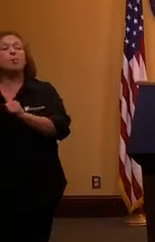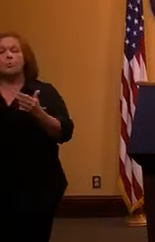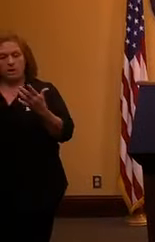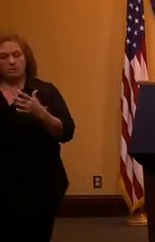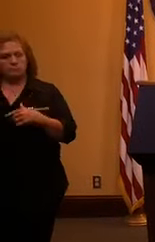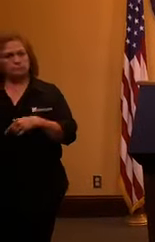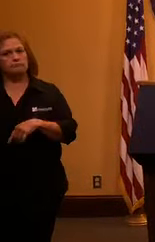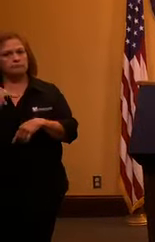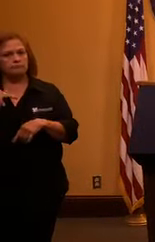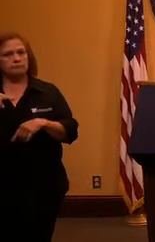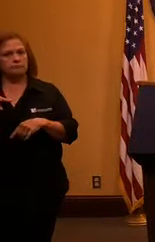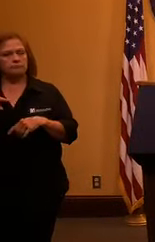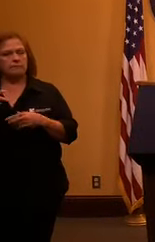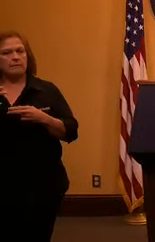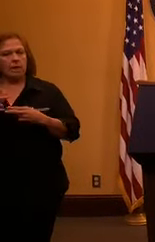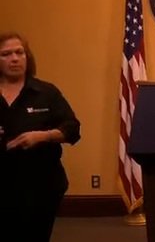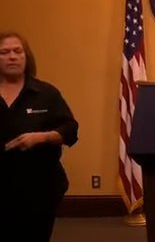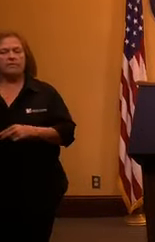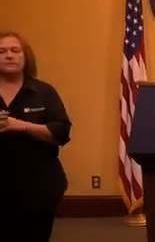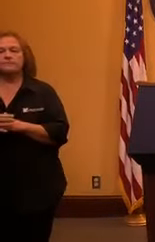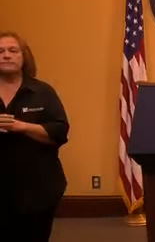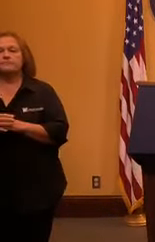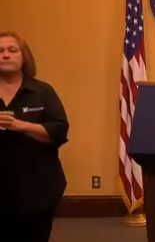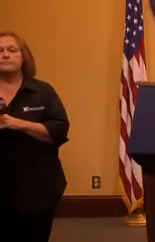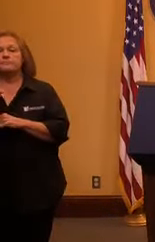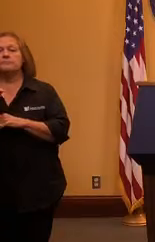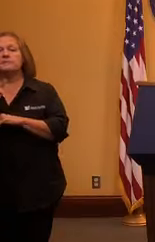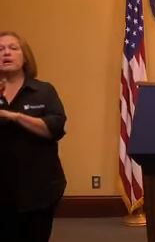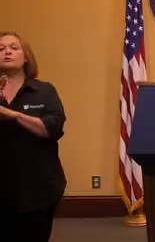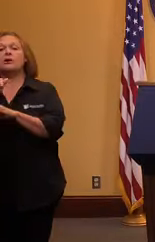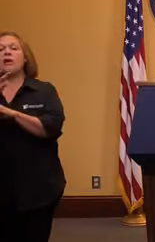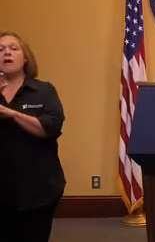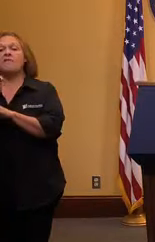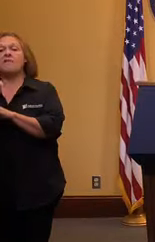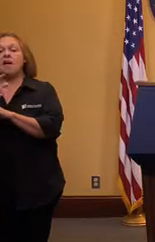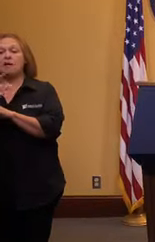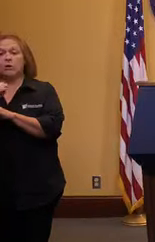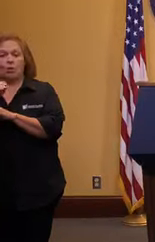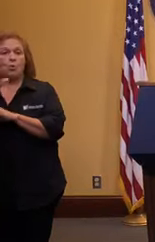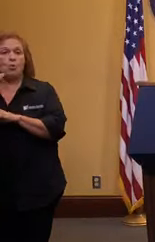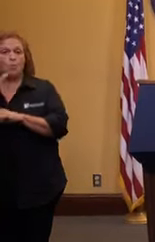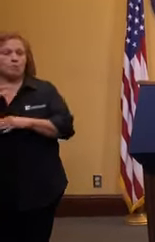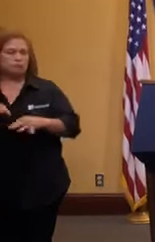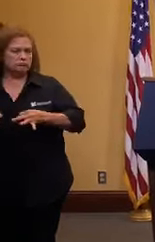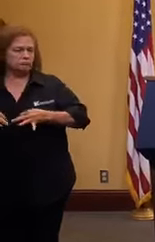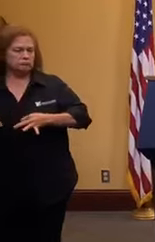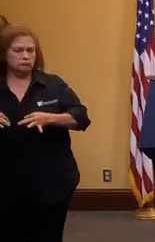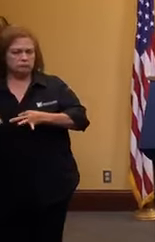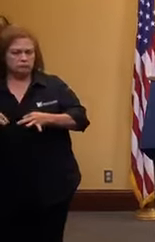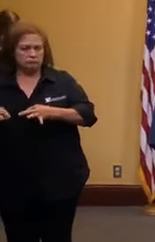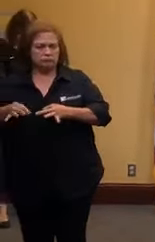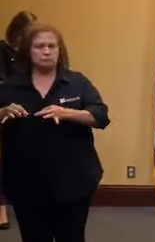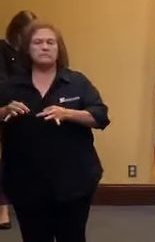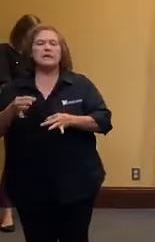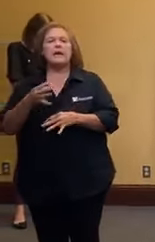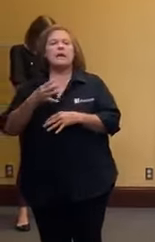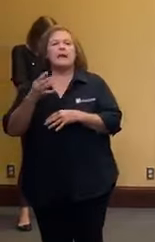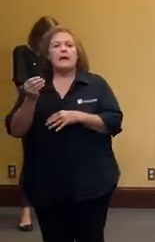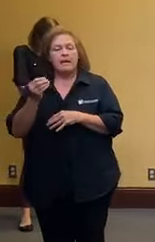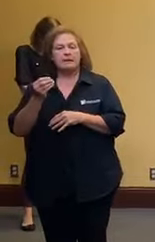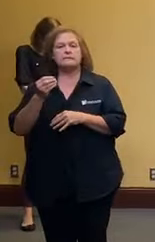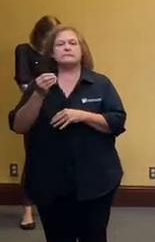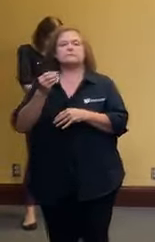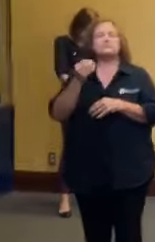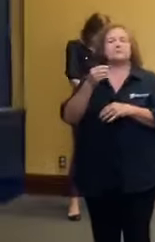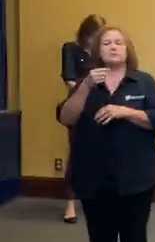safety dr vegno will walk through a breakdown of the major criteria we are looking at as it